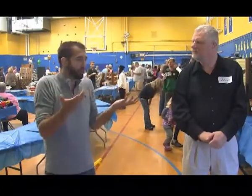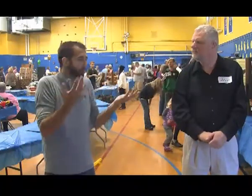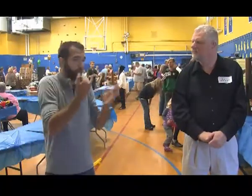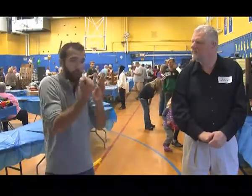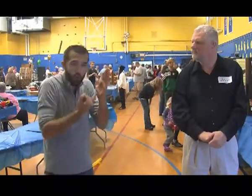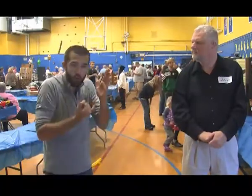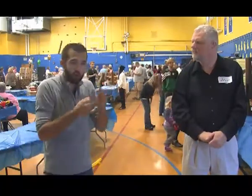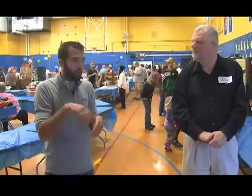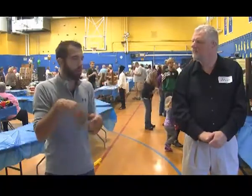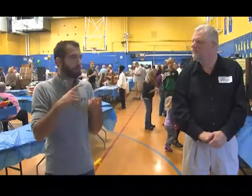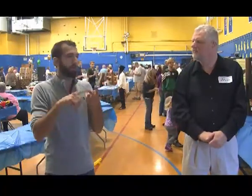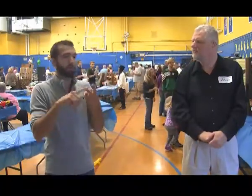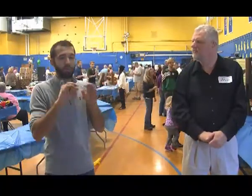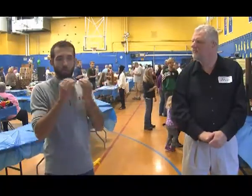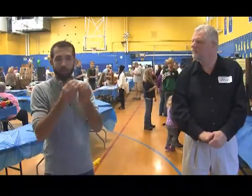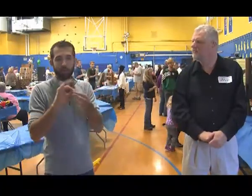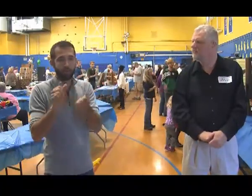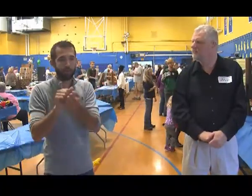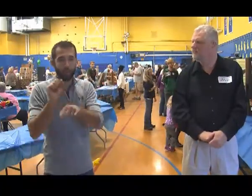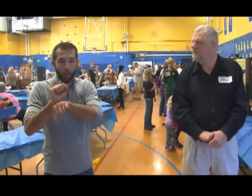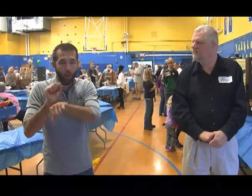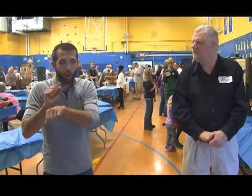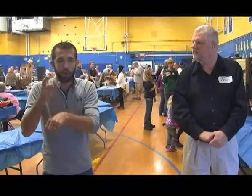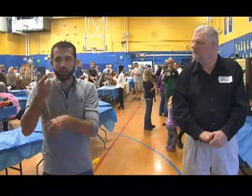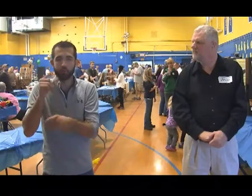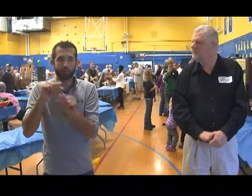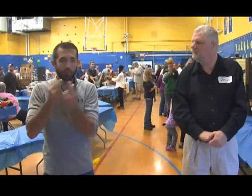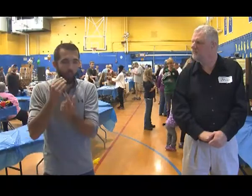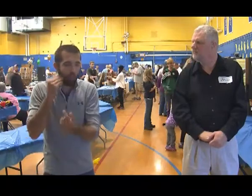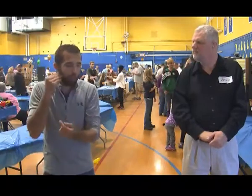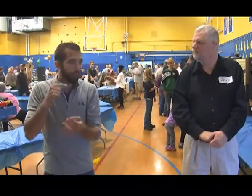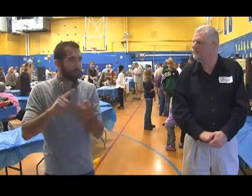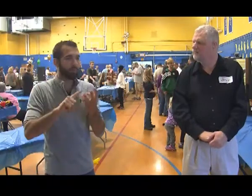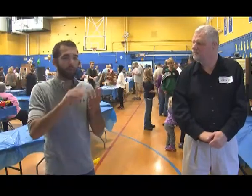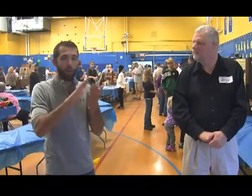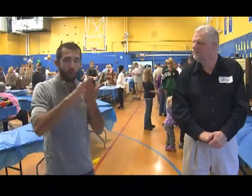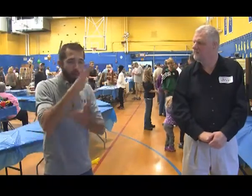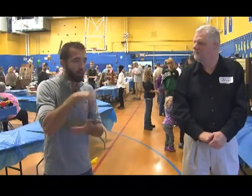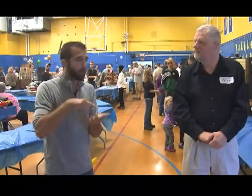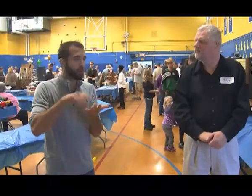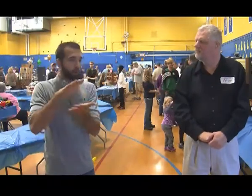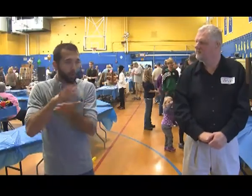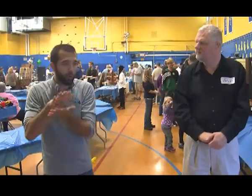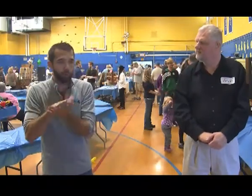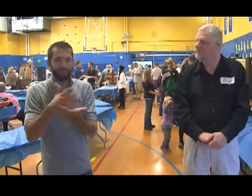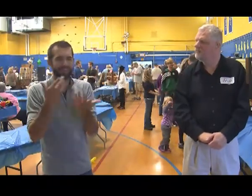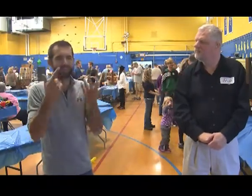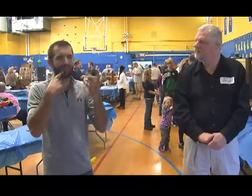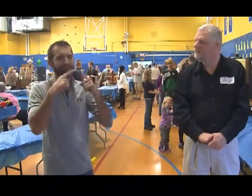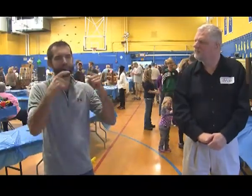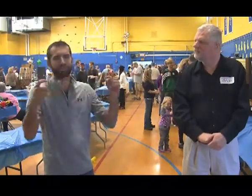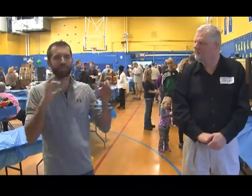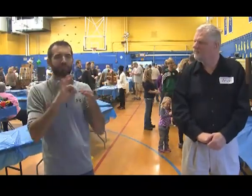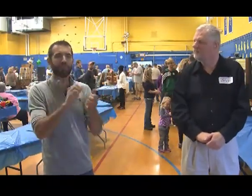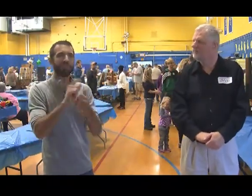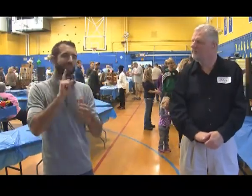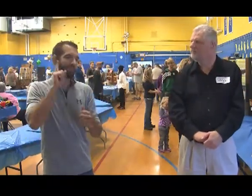invite organizations, artists and craftsmen to all come and set up a table at our festival. There are